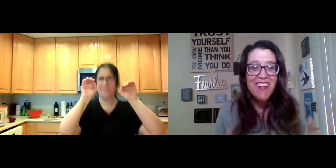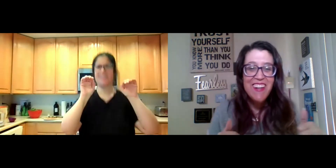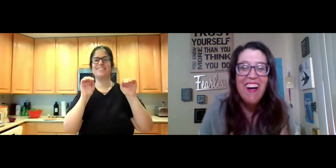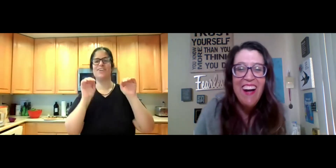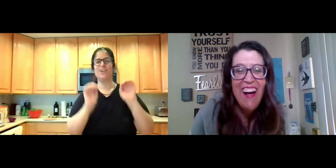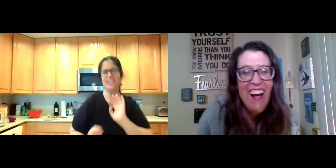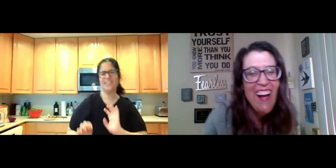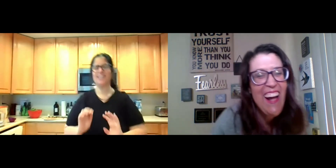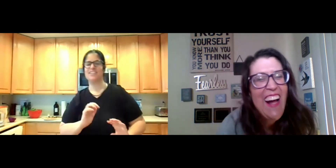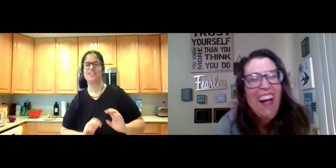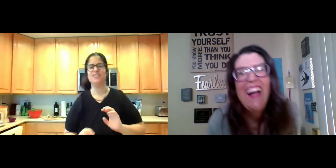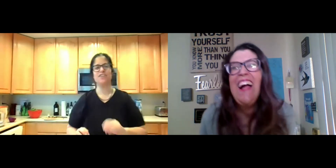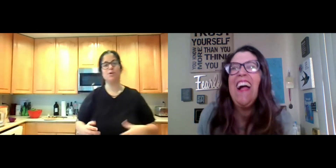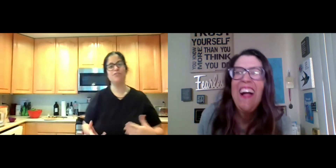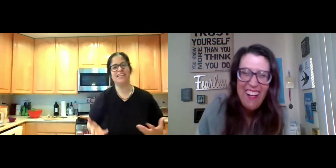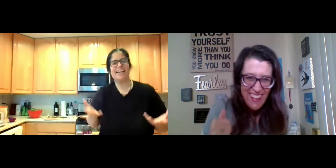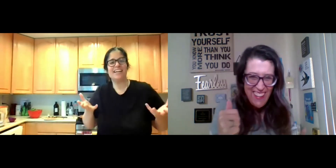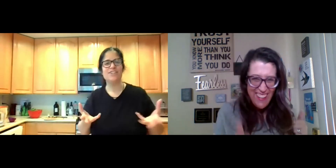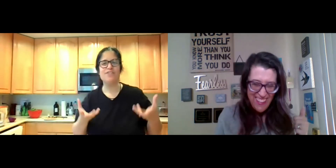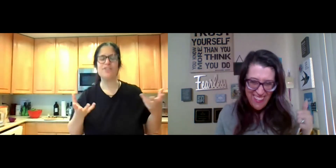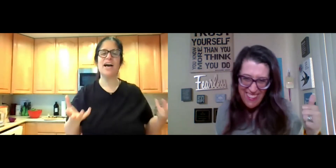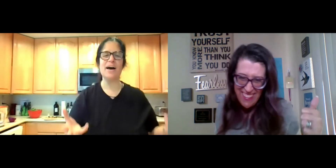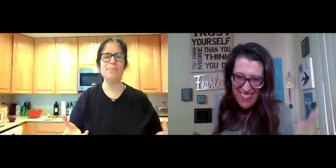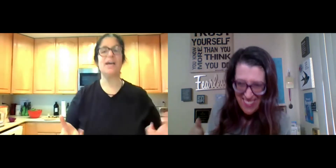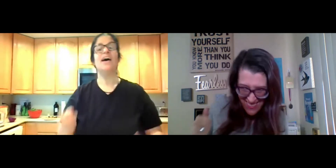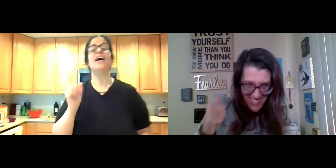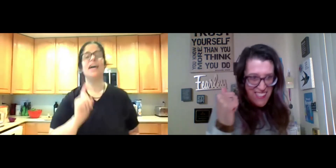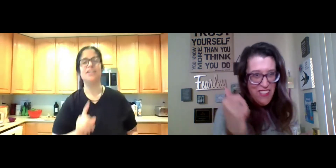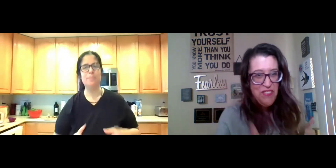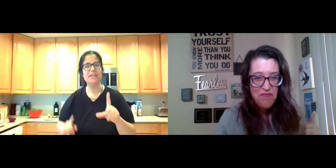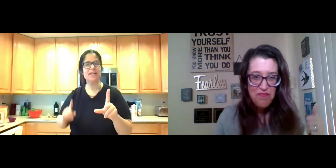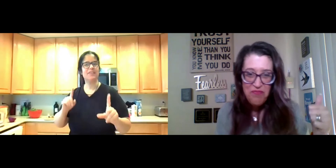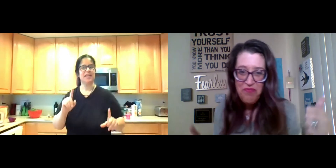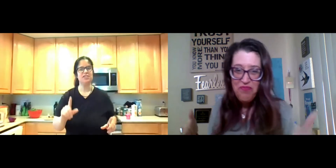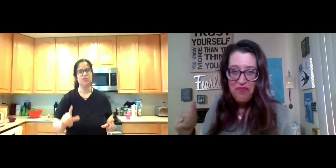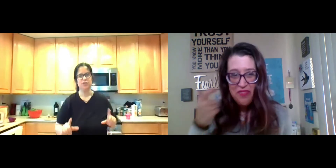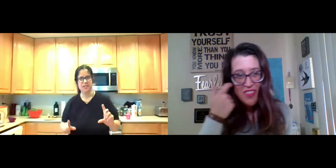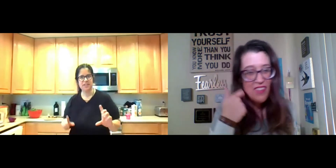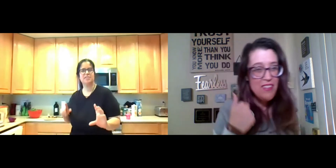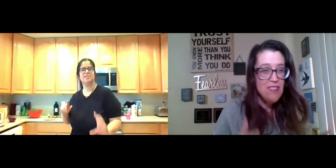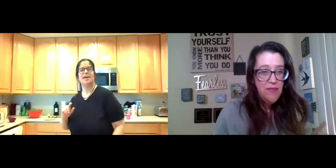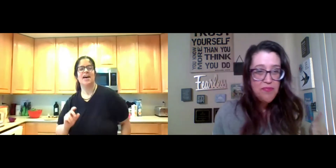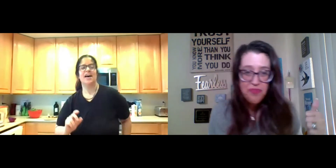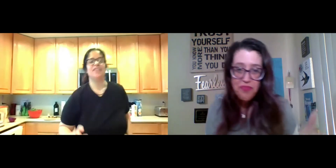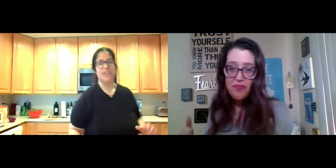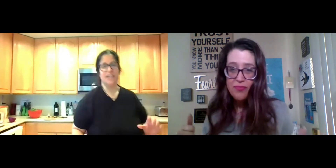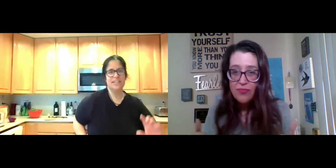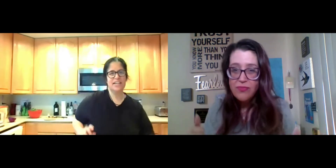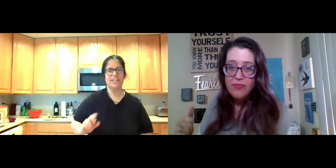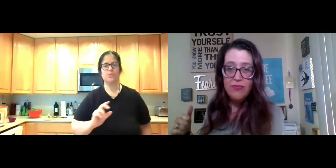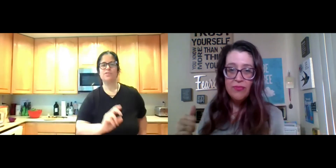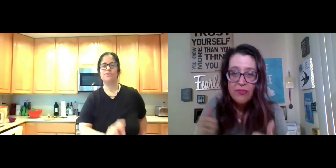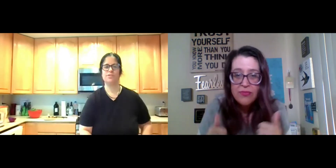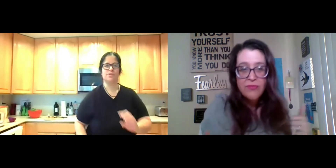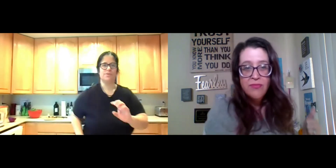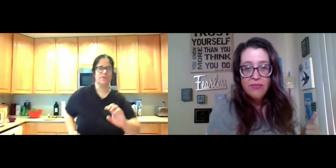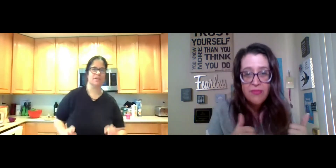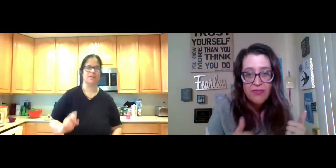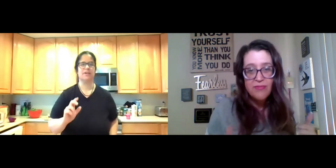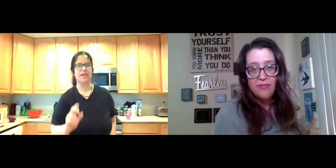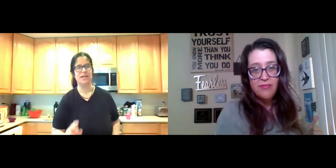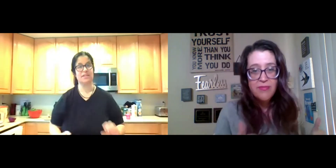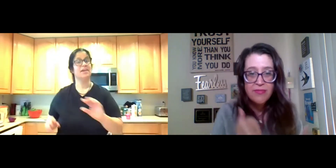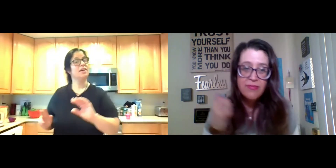Yeah. So anything to get yourself moving and you feel happy. And depending on the age of your kids, they can dance with you too.